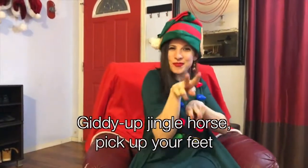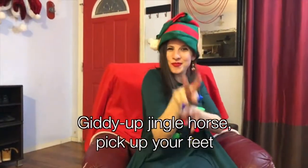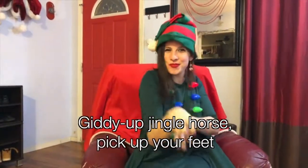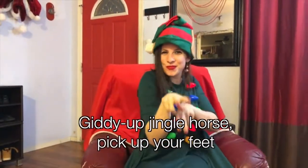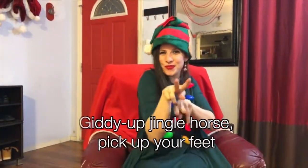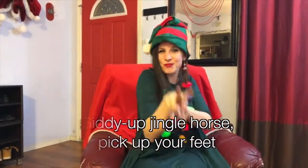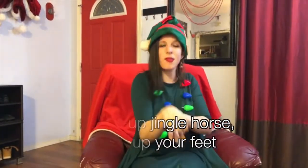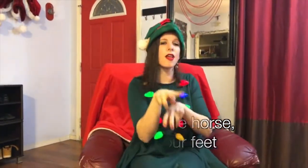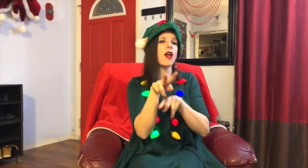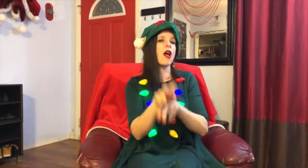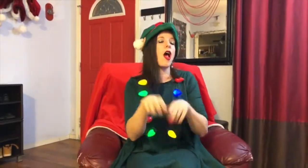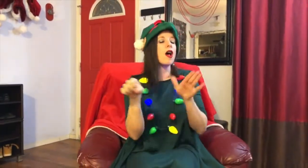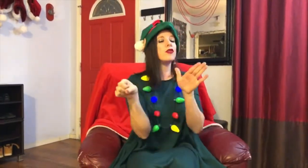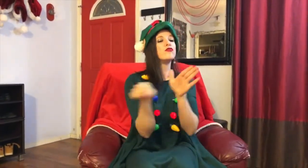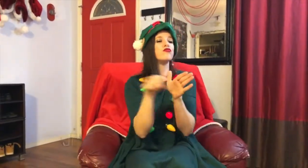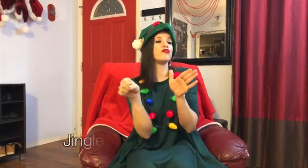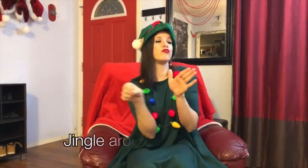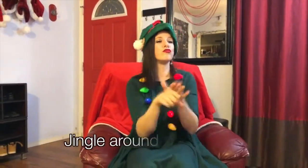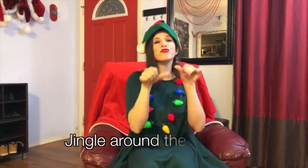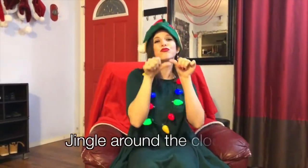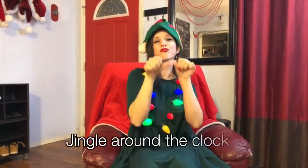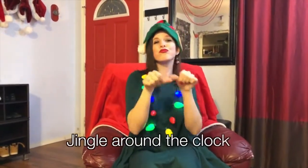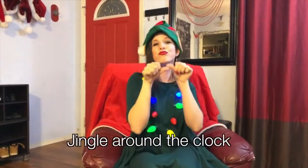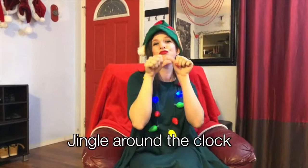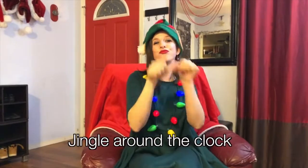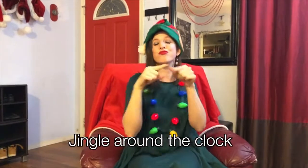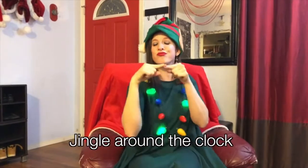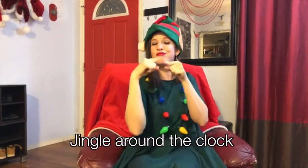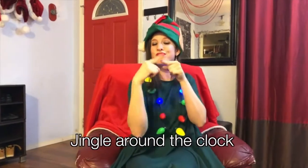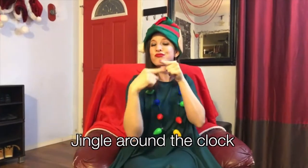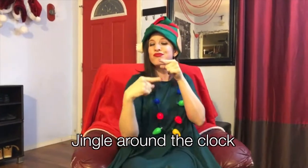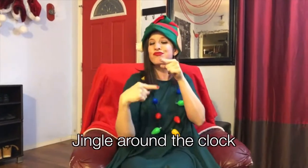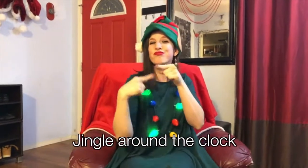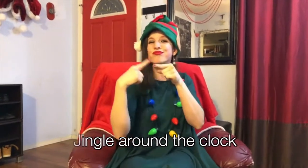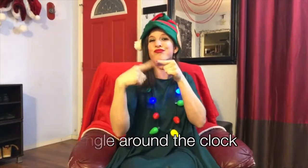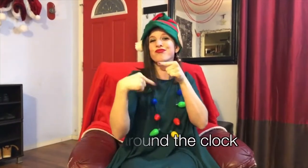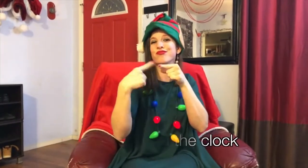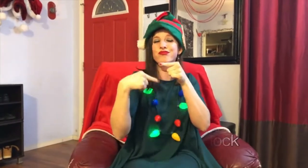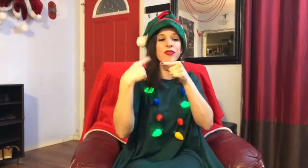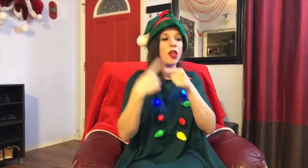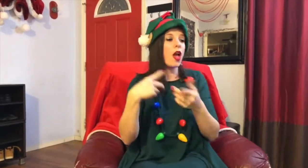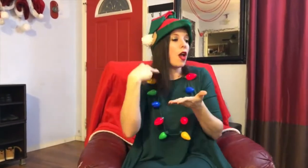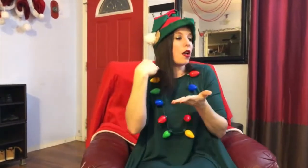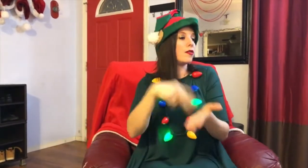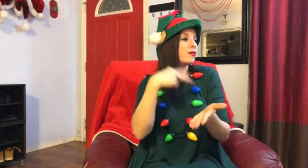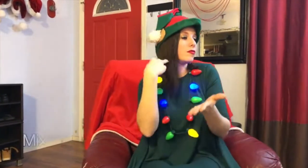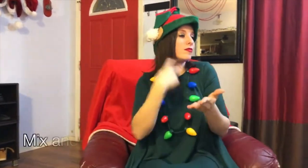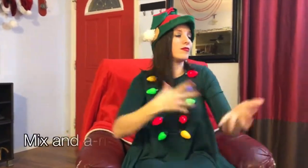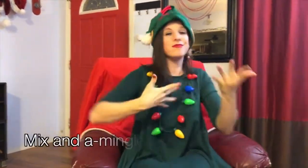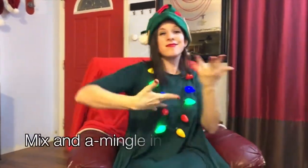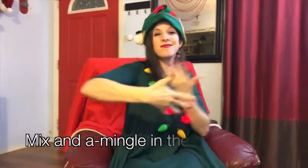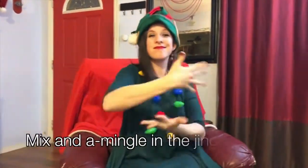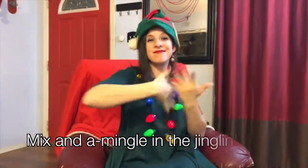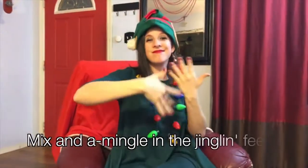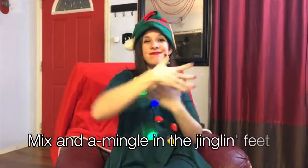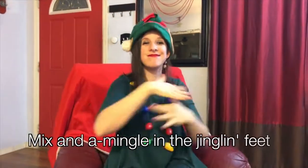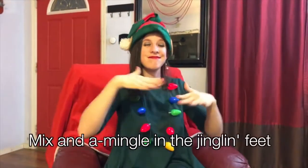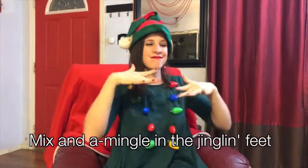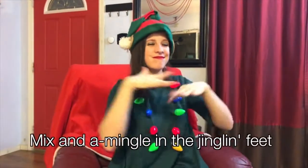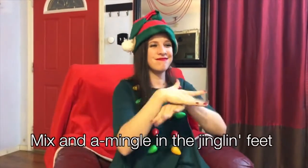pick up your feet Jingle up around the clock Mix and a-mingle in